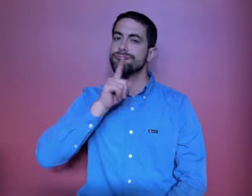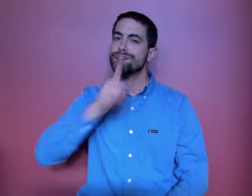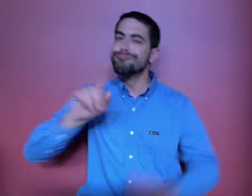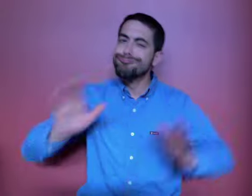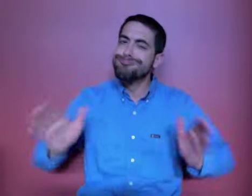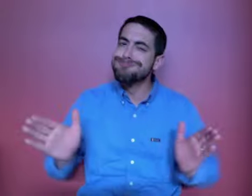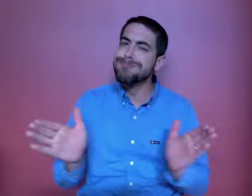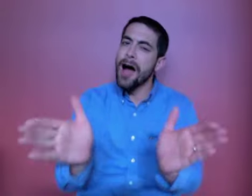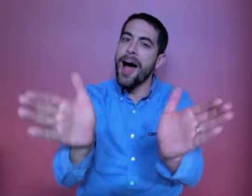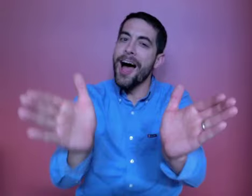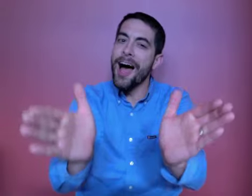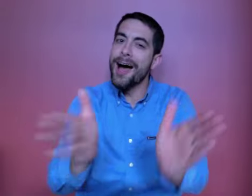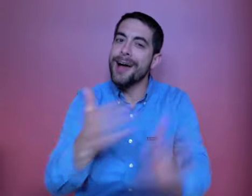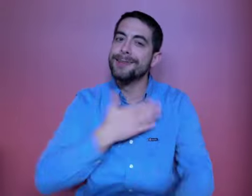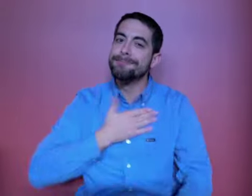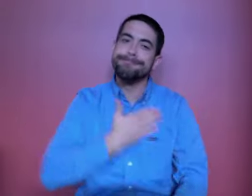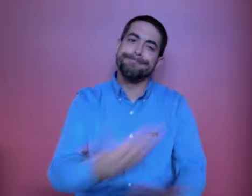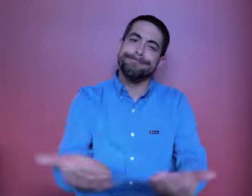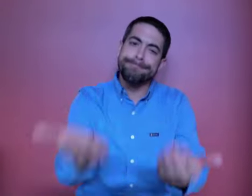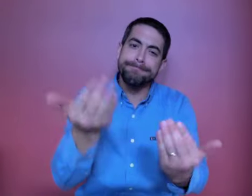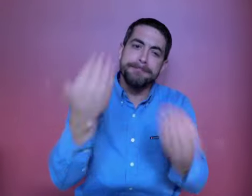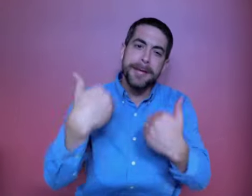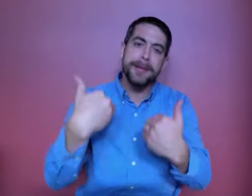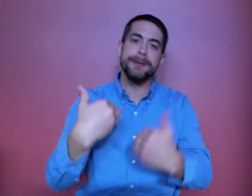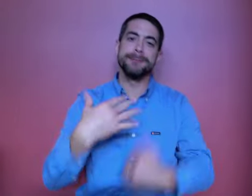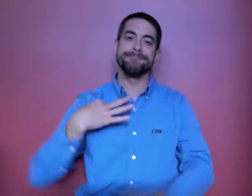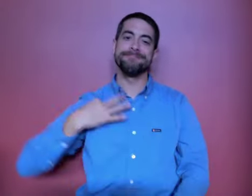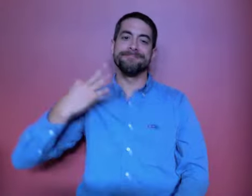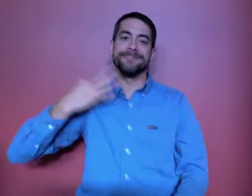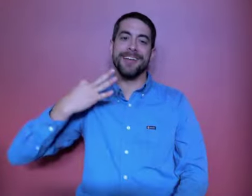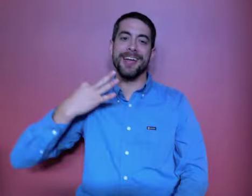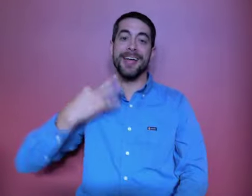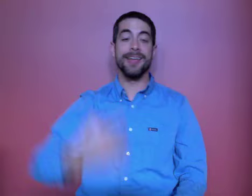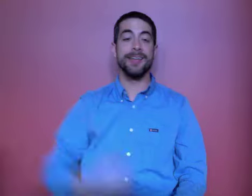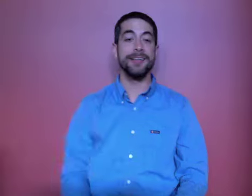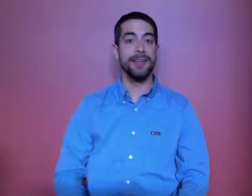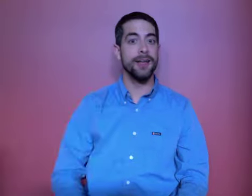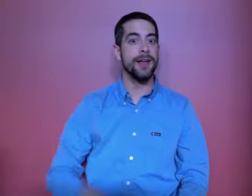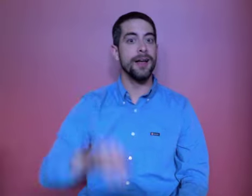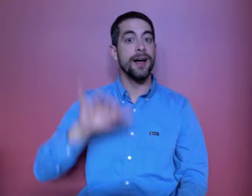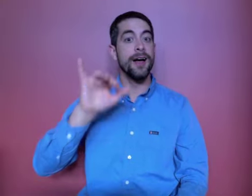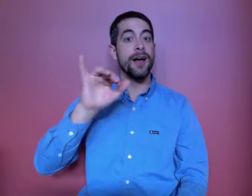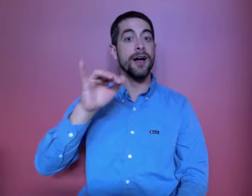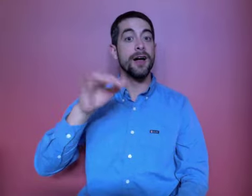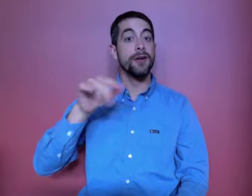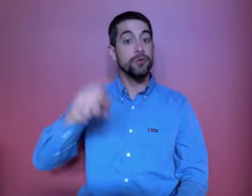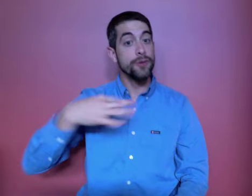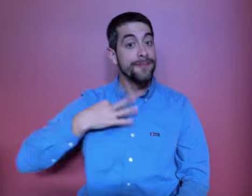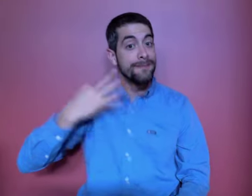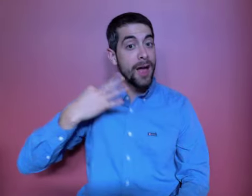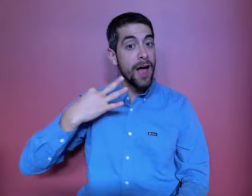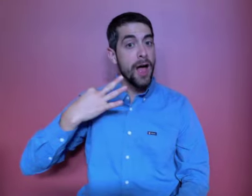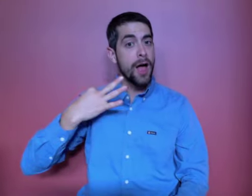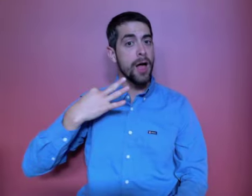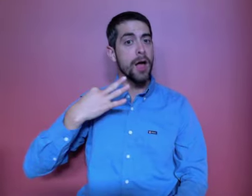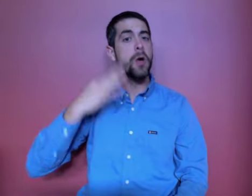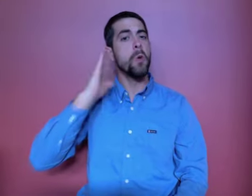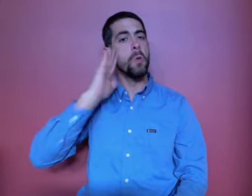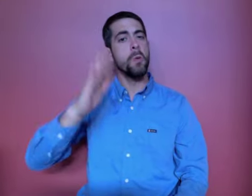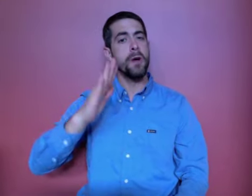We really implore you to please volunteer. It is a really great cause. If the aspirations